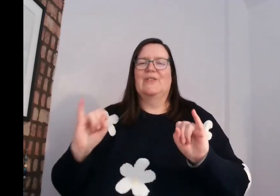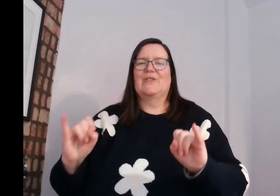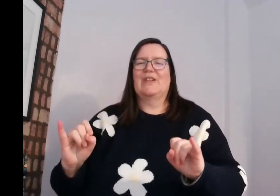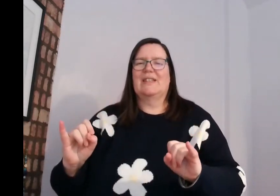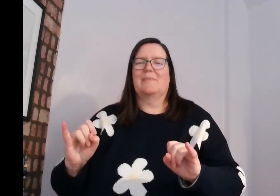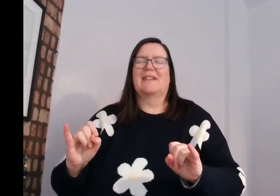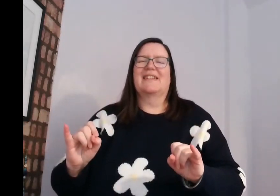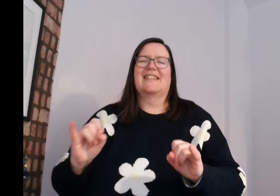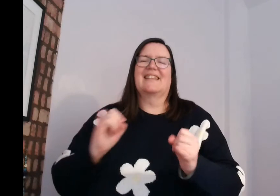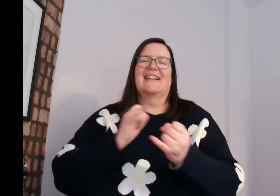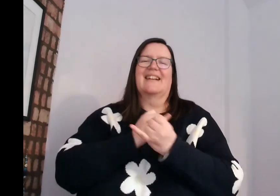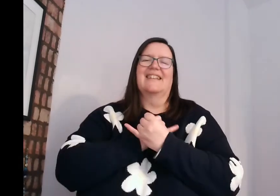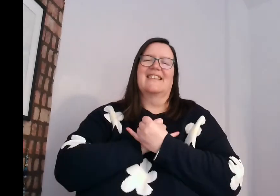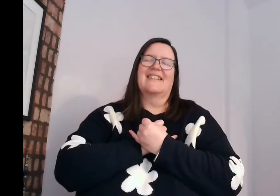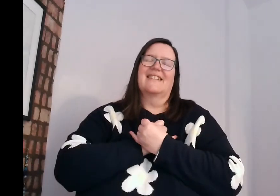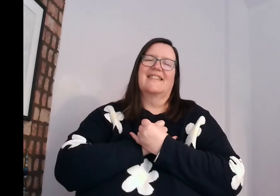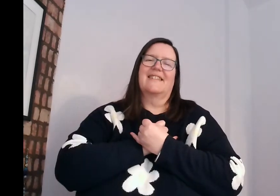trespass against us.